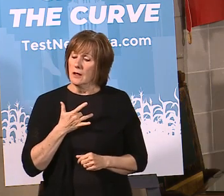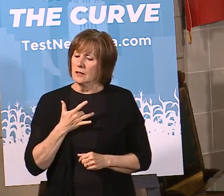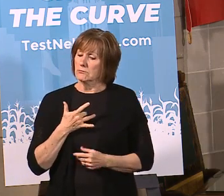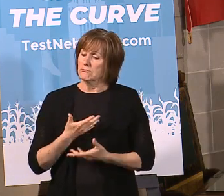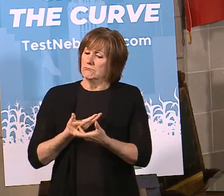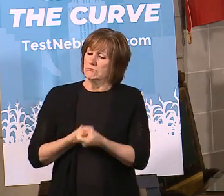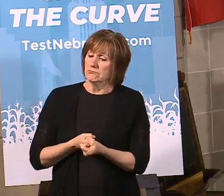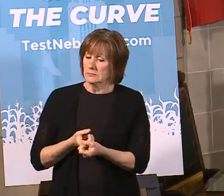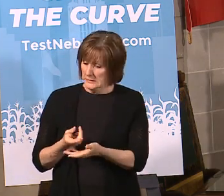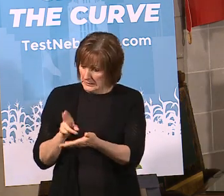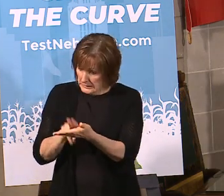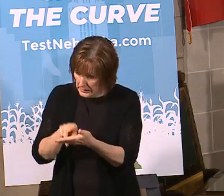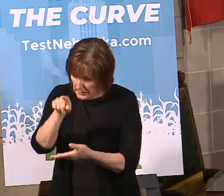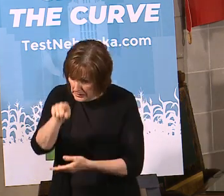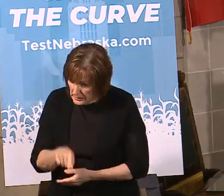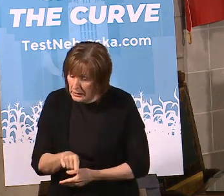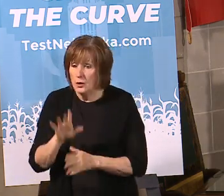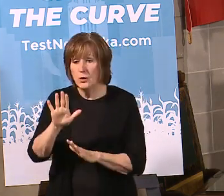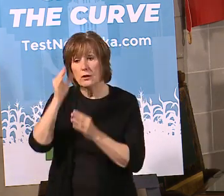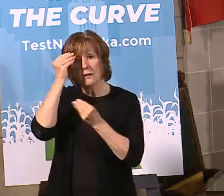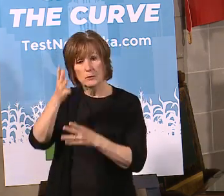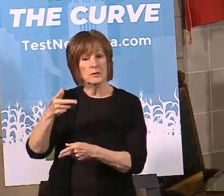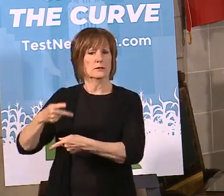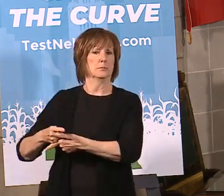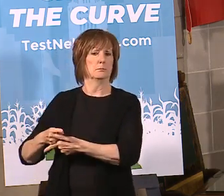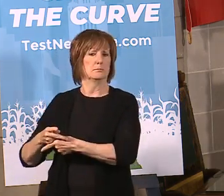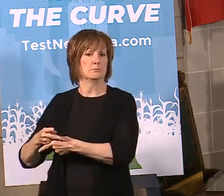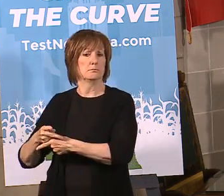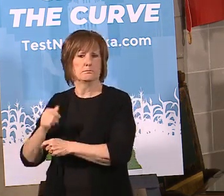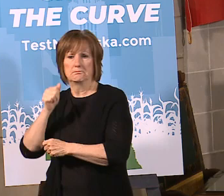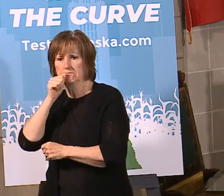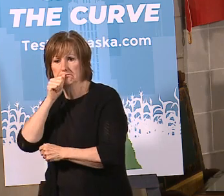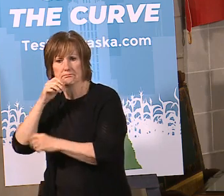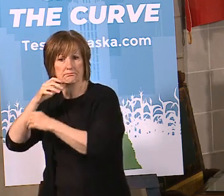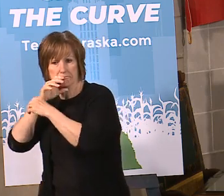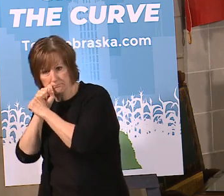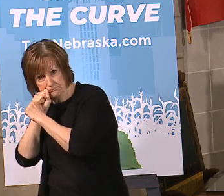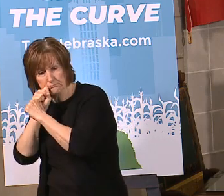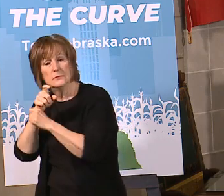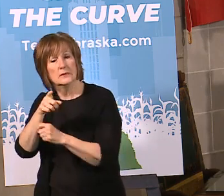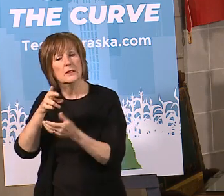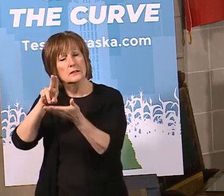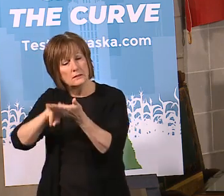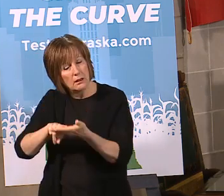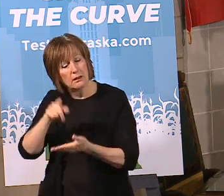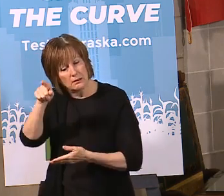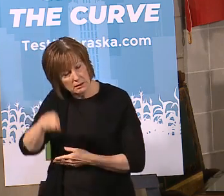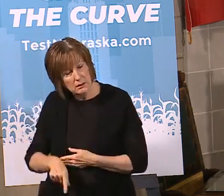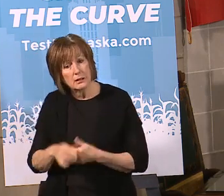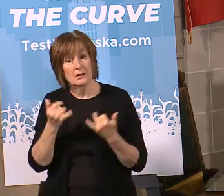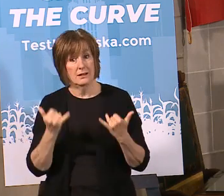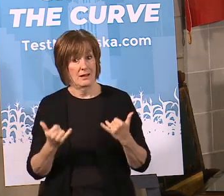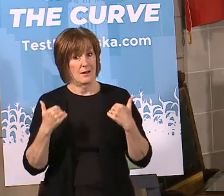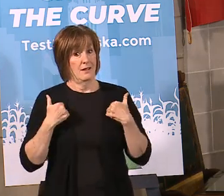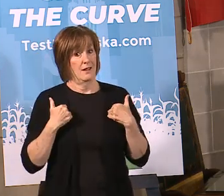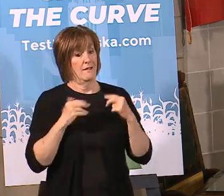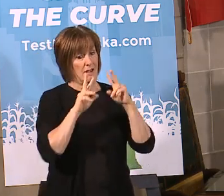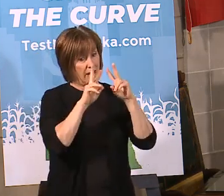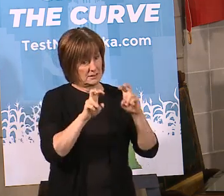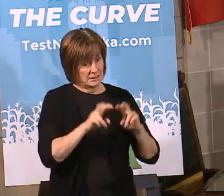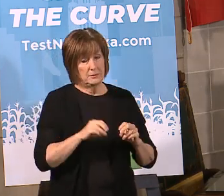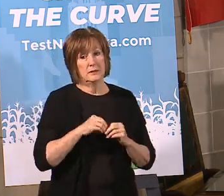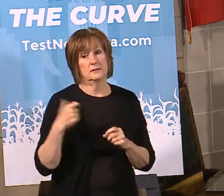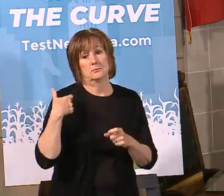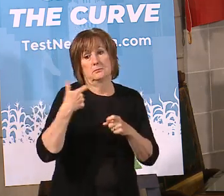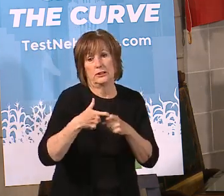when you're signing up your data is going to be your data. So please go on, get signed up, and also we now have that assessment in